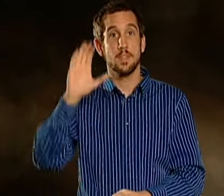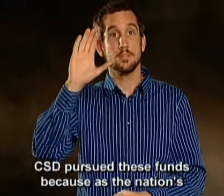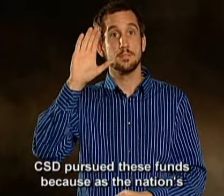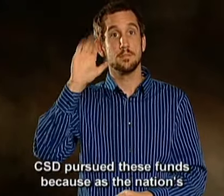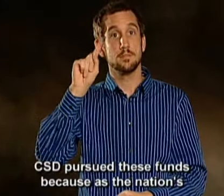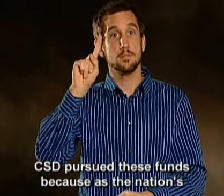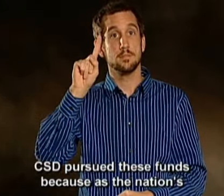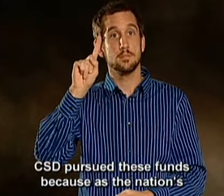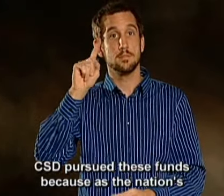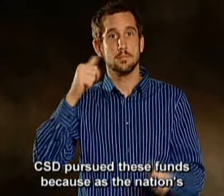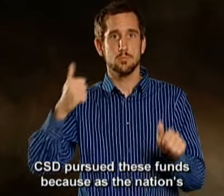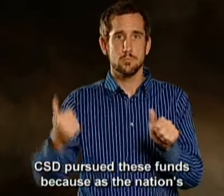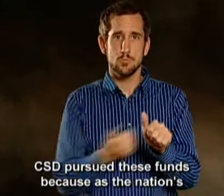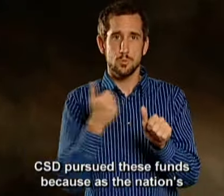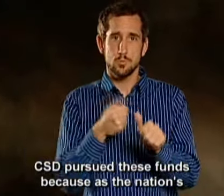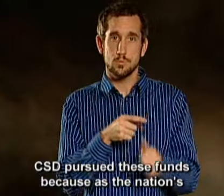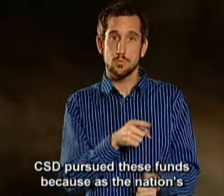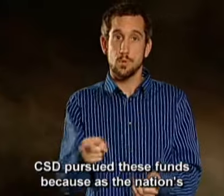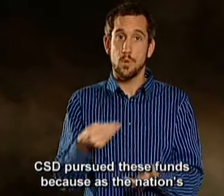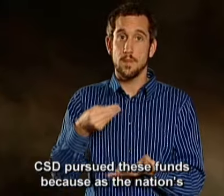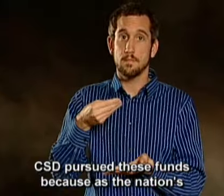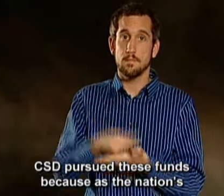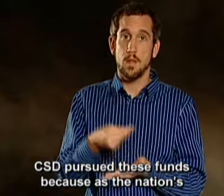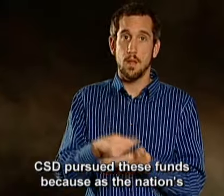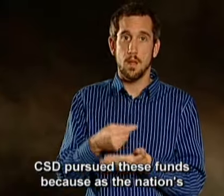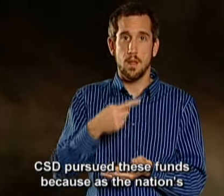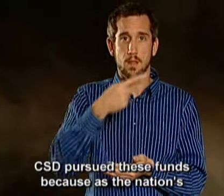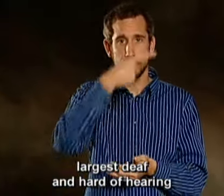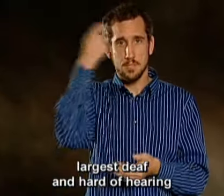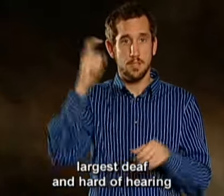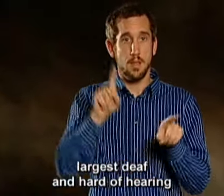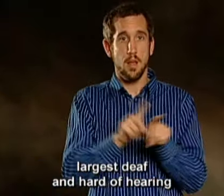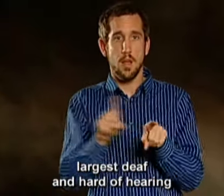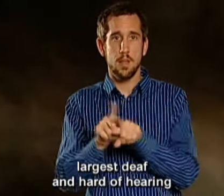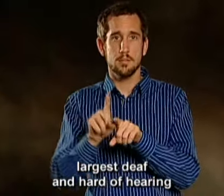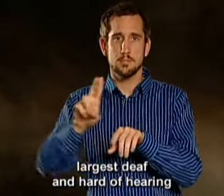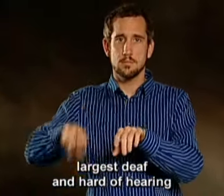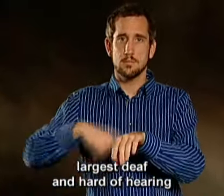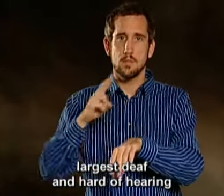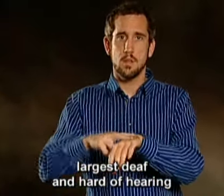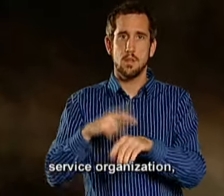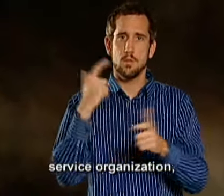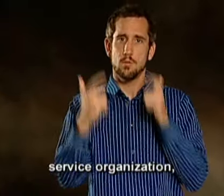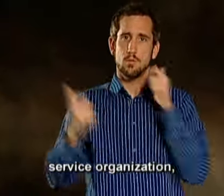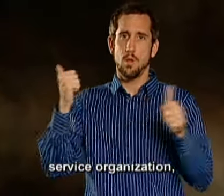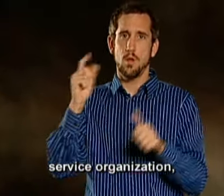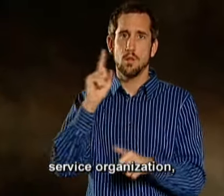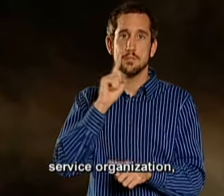CSD pursued these funds because, as the nation's largest deaf and hard of hearing service organization,